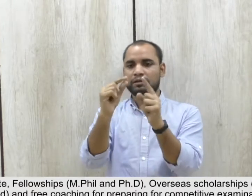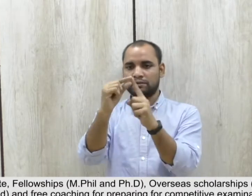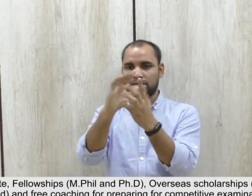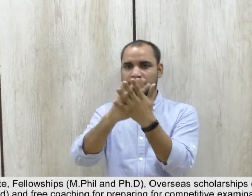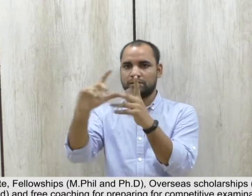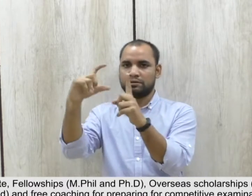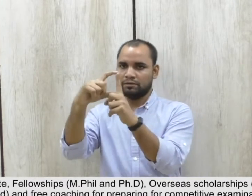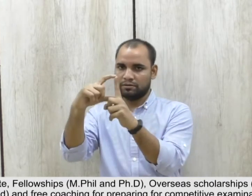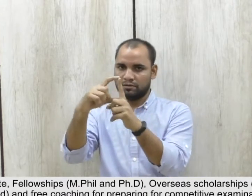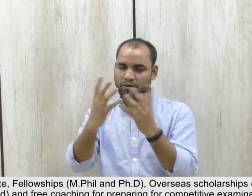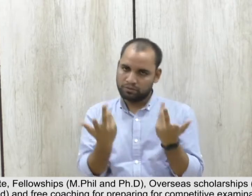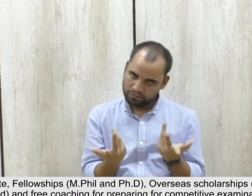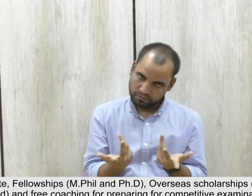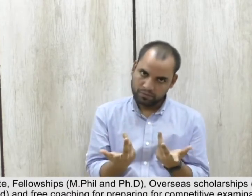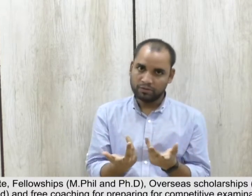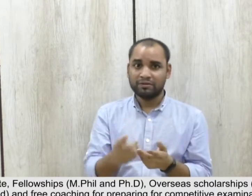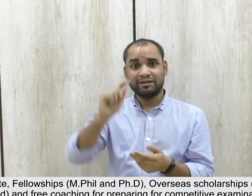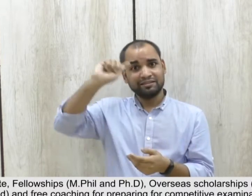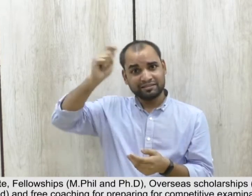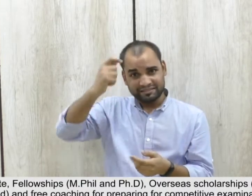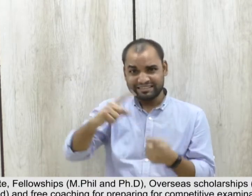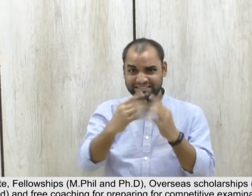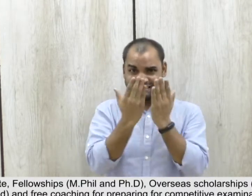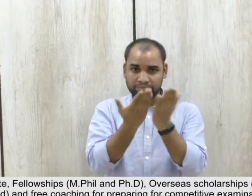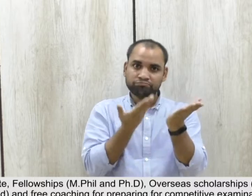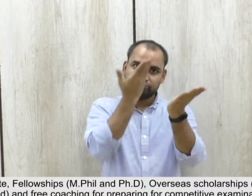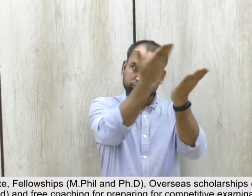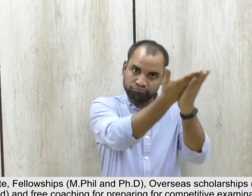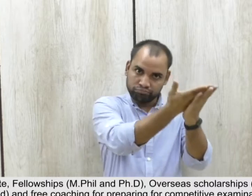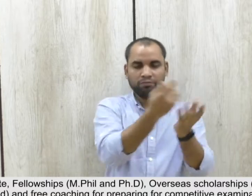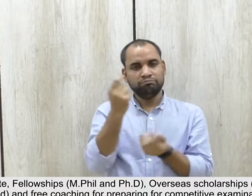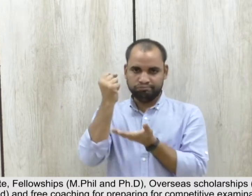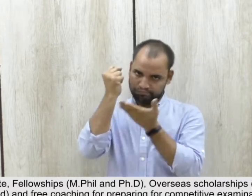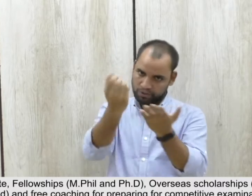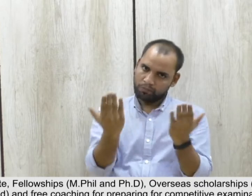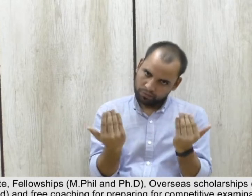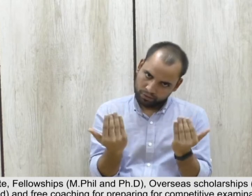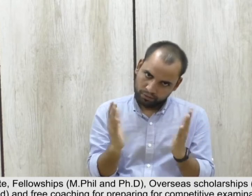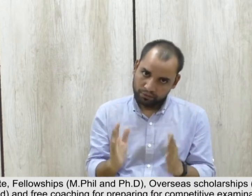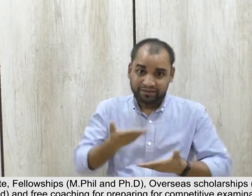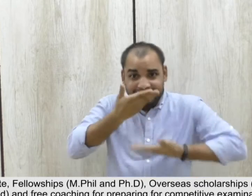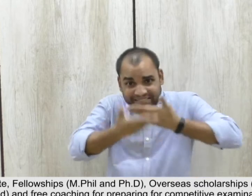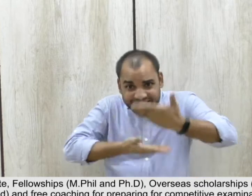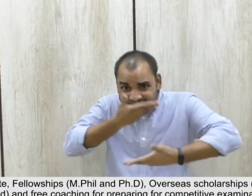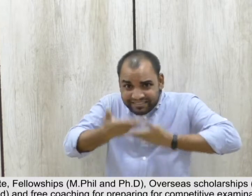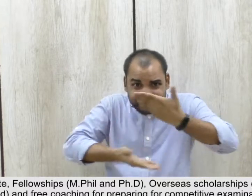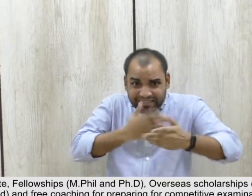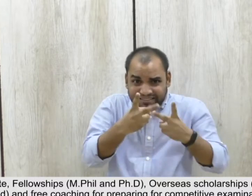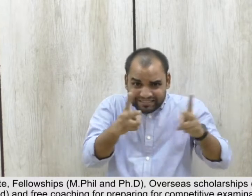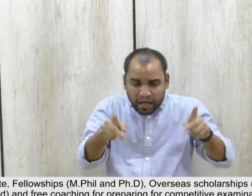overseas scholarships for studying at reputed institutions abroad and